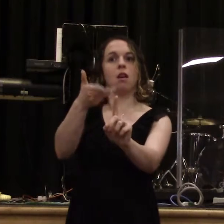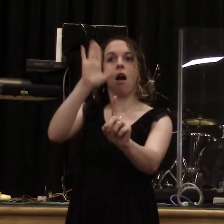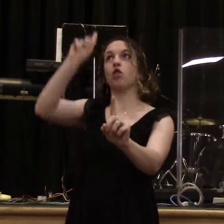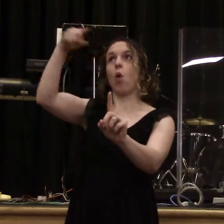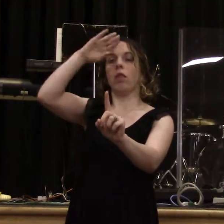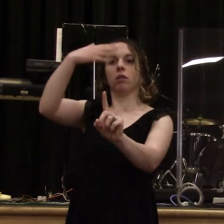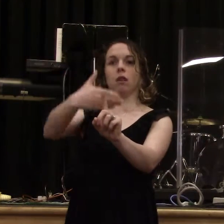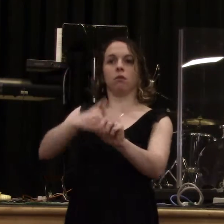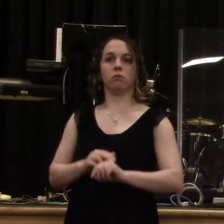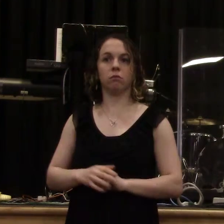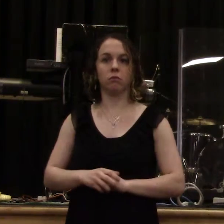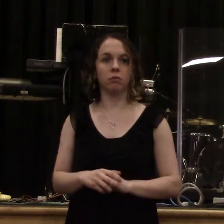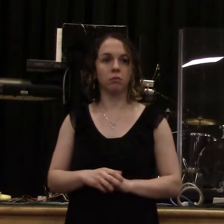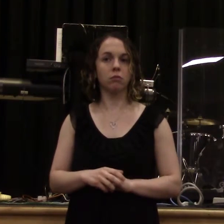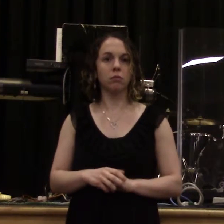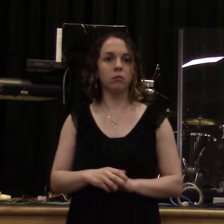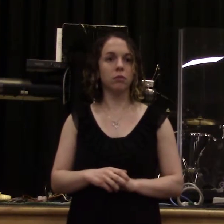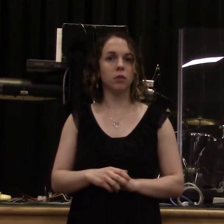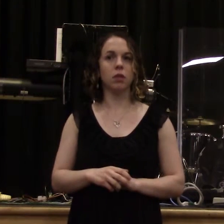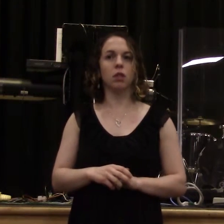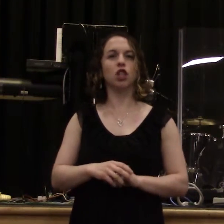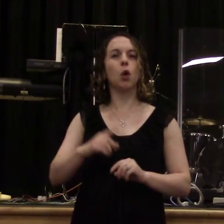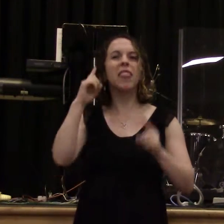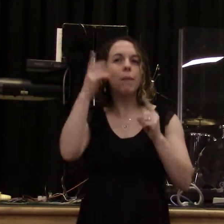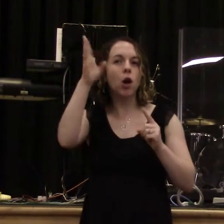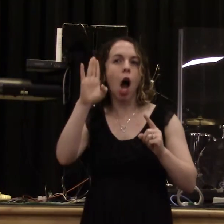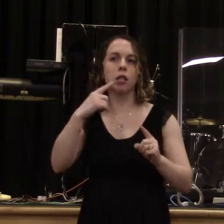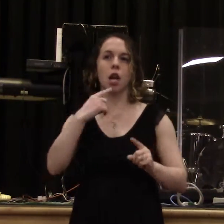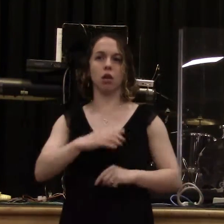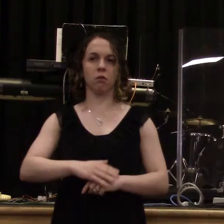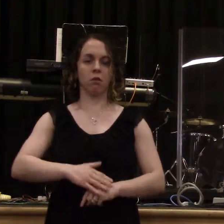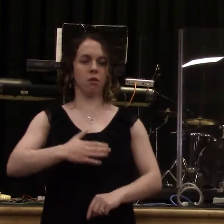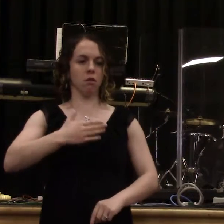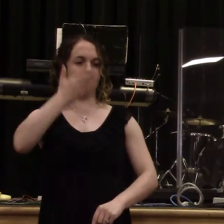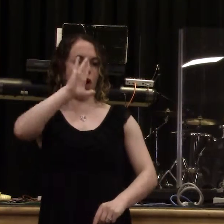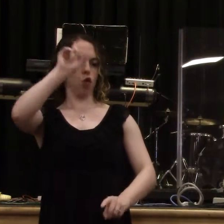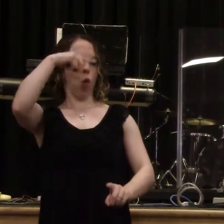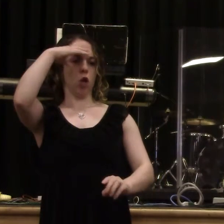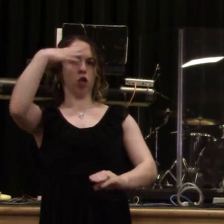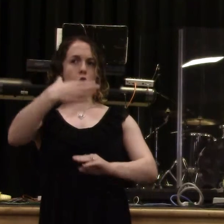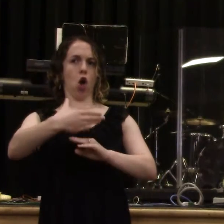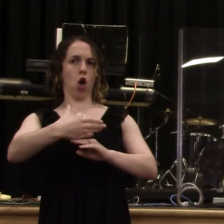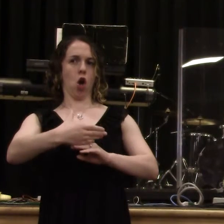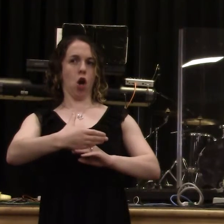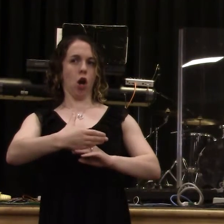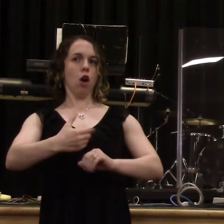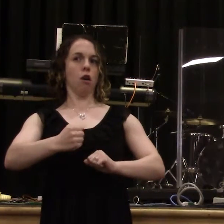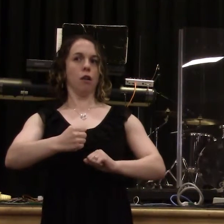godly voice? Say it with me. Son of God. But say it with, that will vibrate throughout. On the count of three.